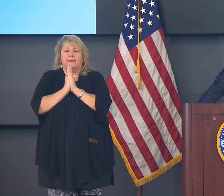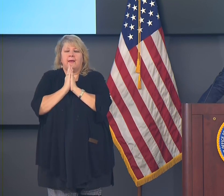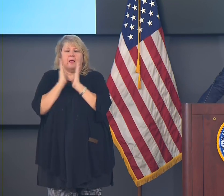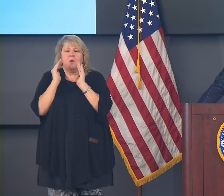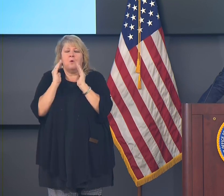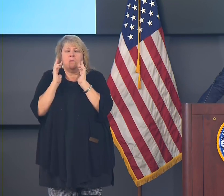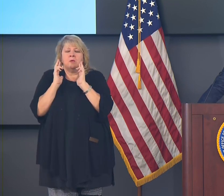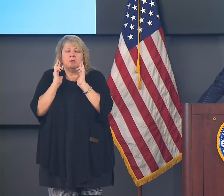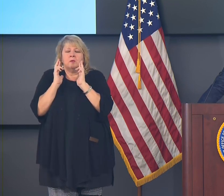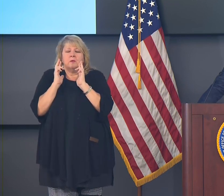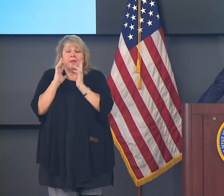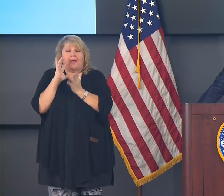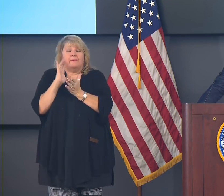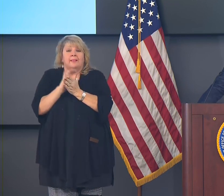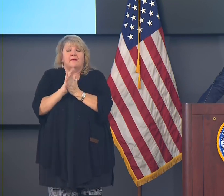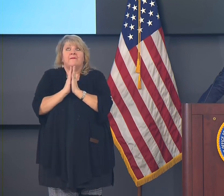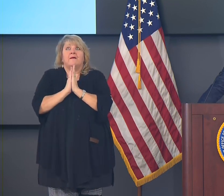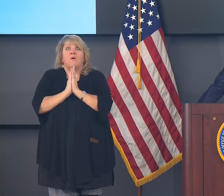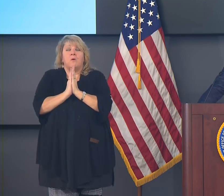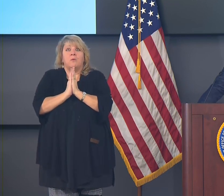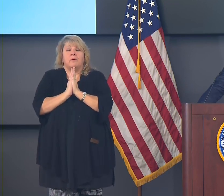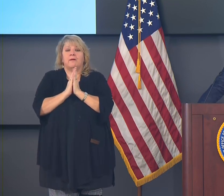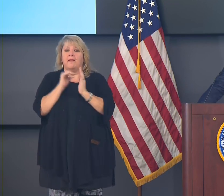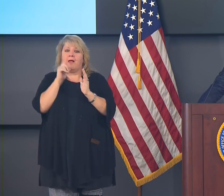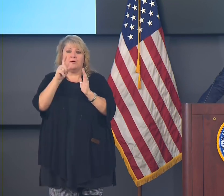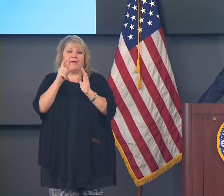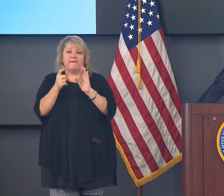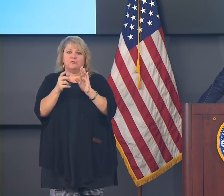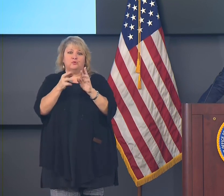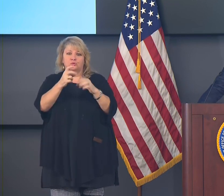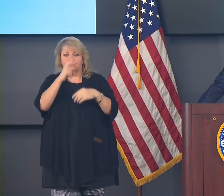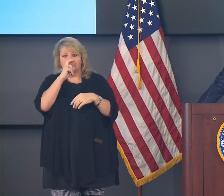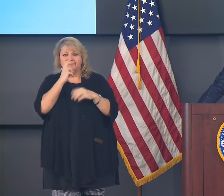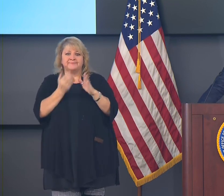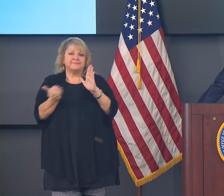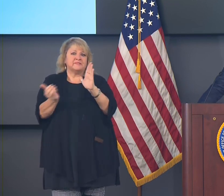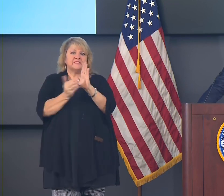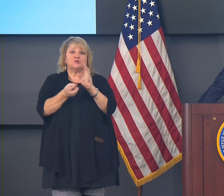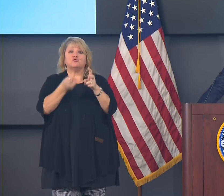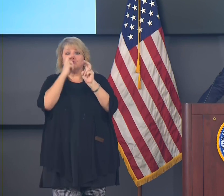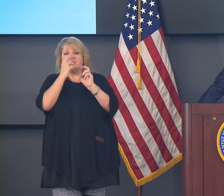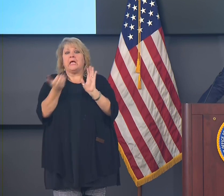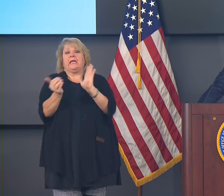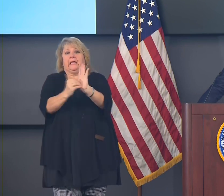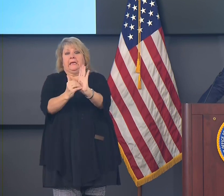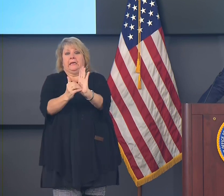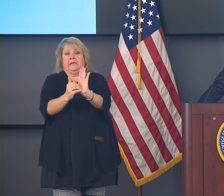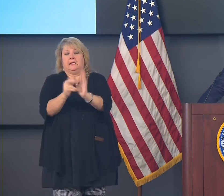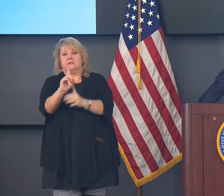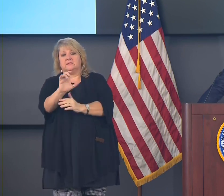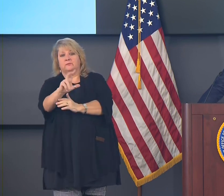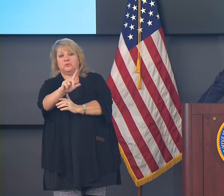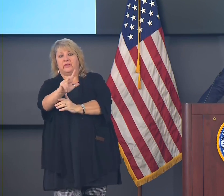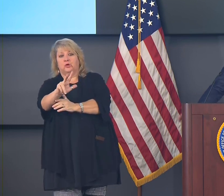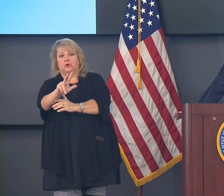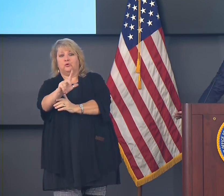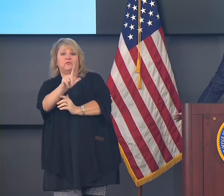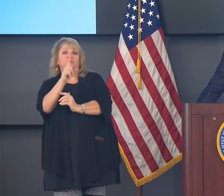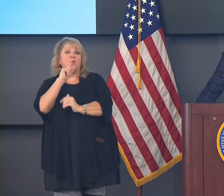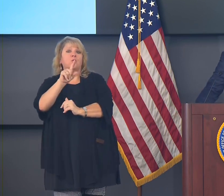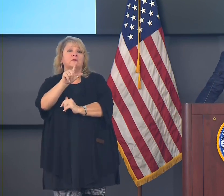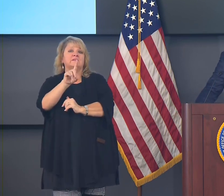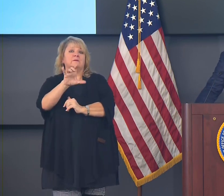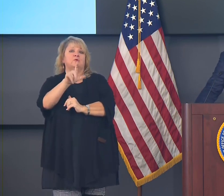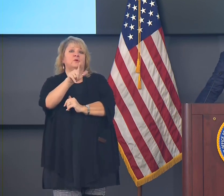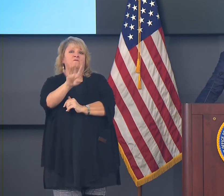on December the 23rd or before. But that's all going to turn upon the degree to which people in Louisiana, across